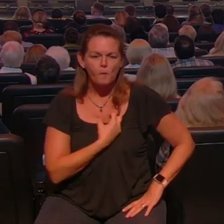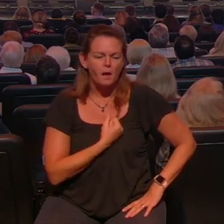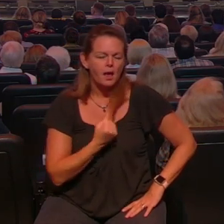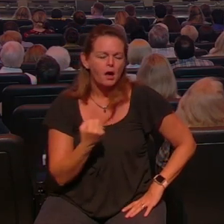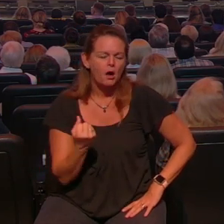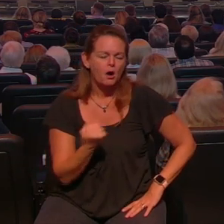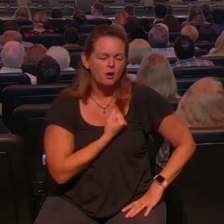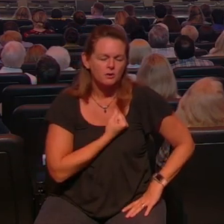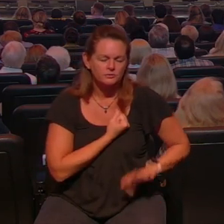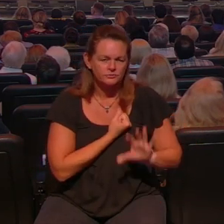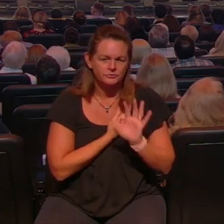and so I did what any of you would do